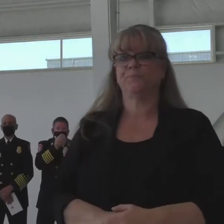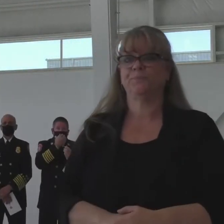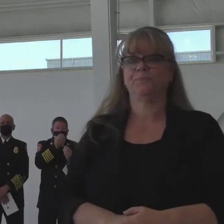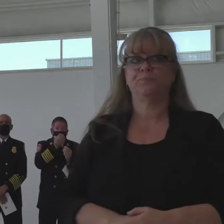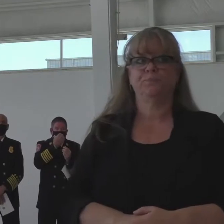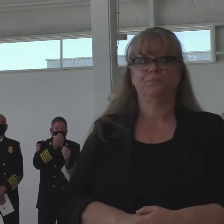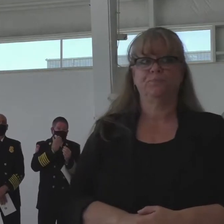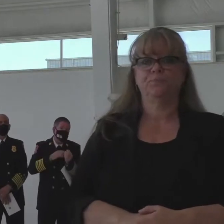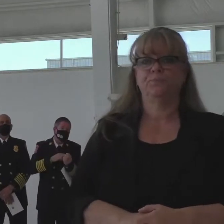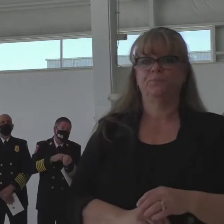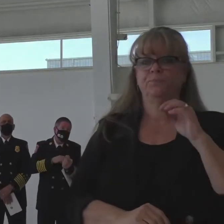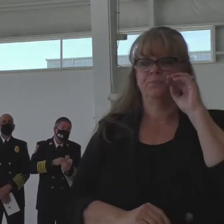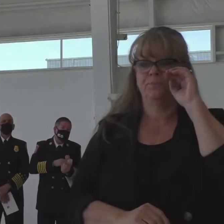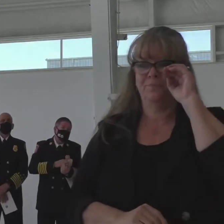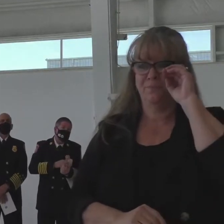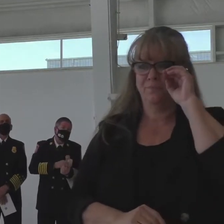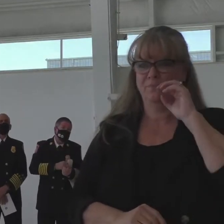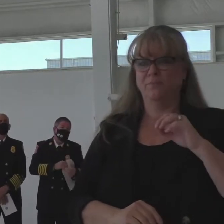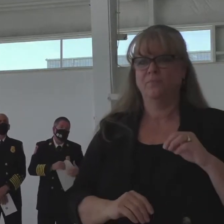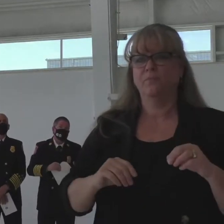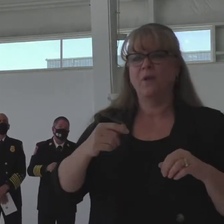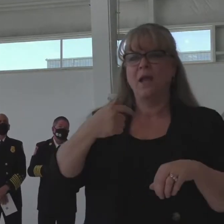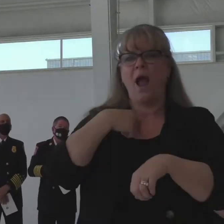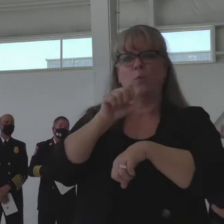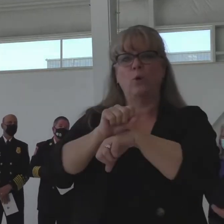Thank you for your